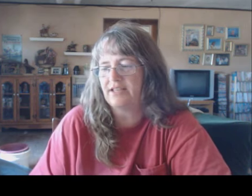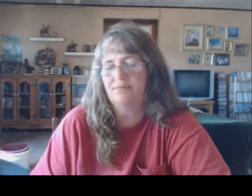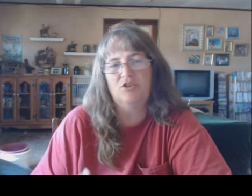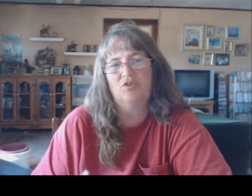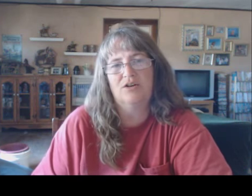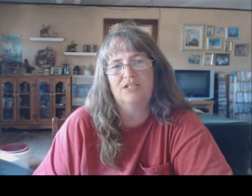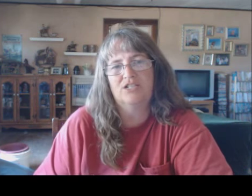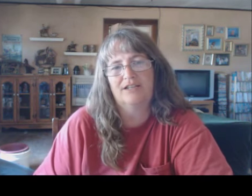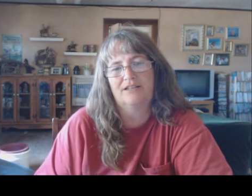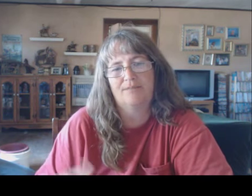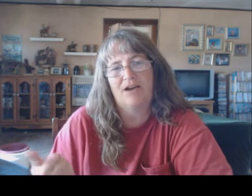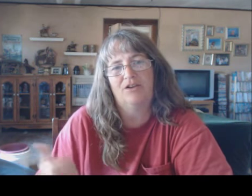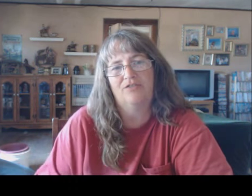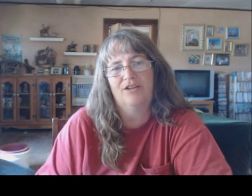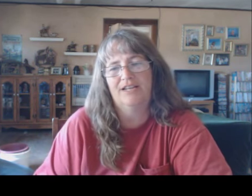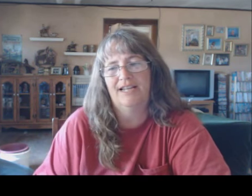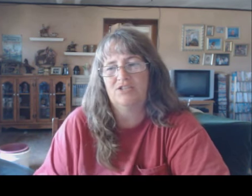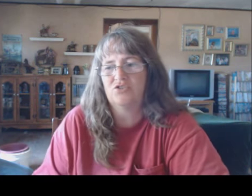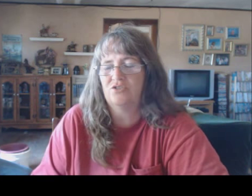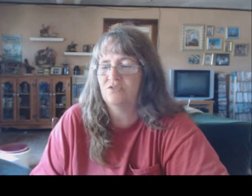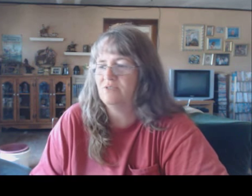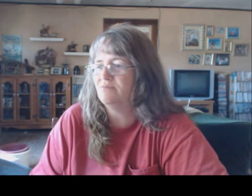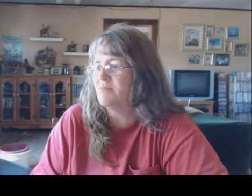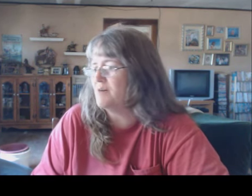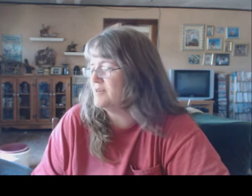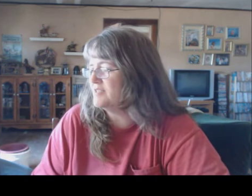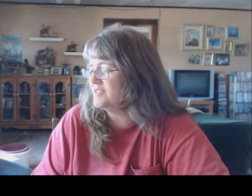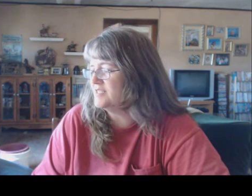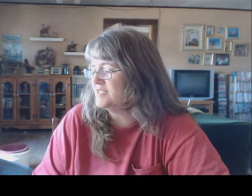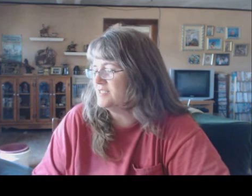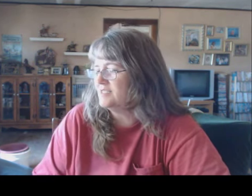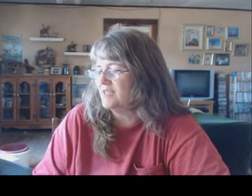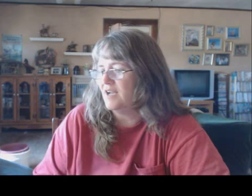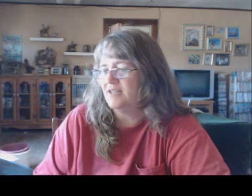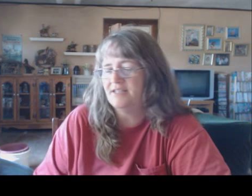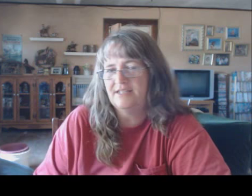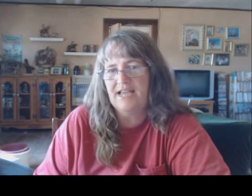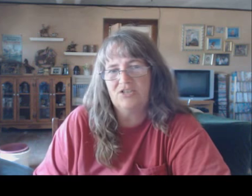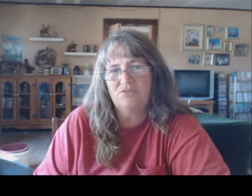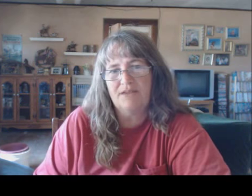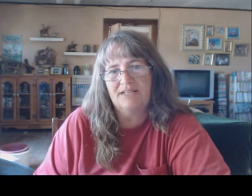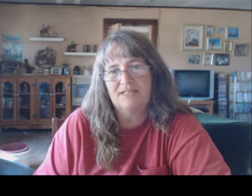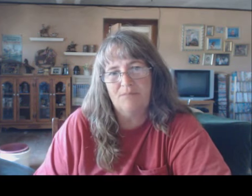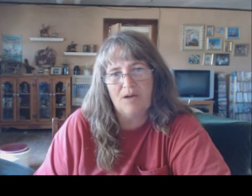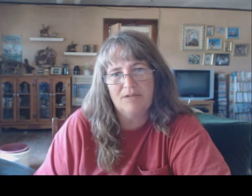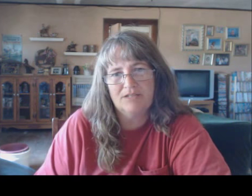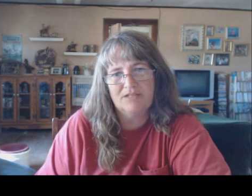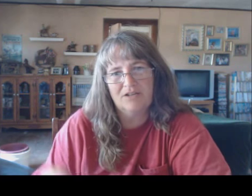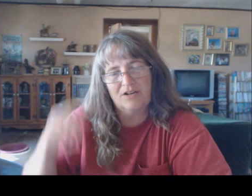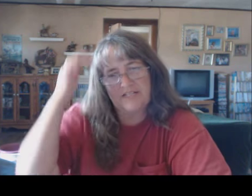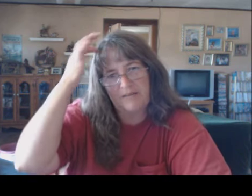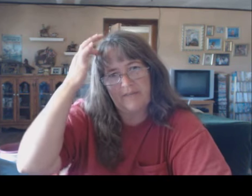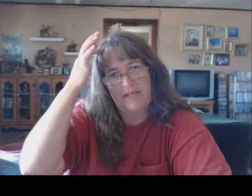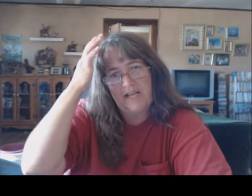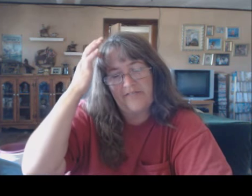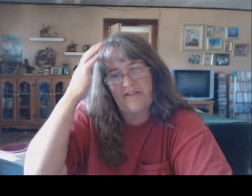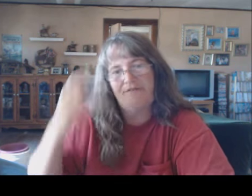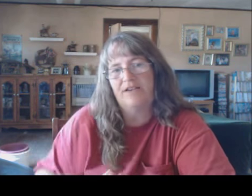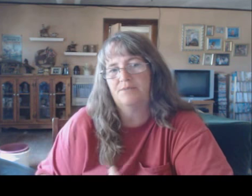like them you can go on check them out over at natural mama uh natural medicine mamas or something they have a